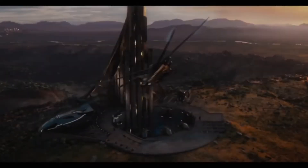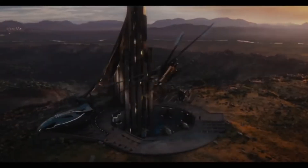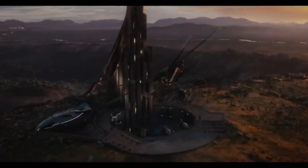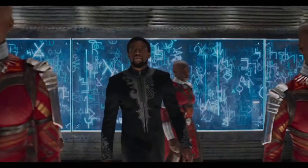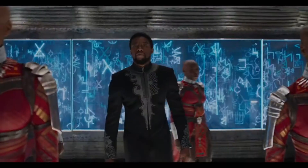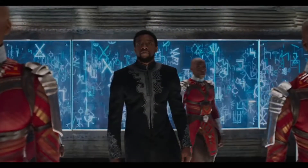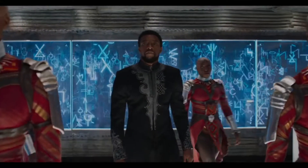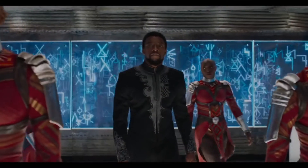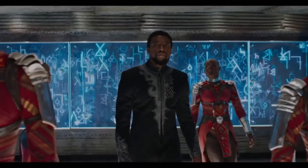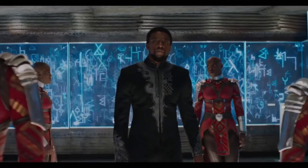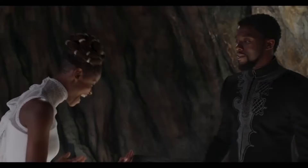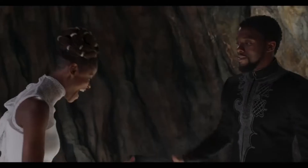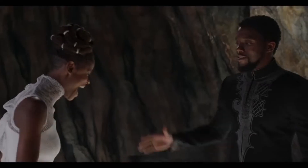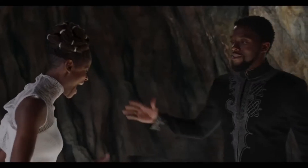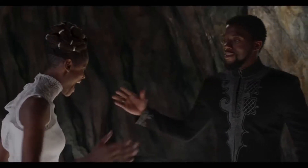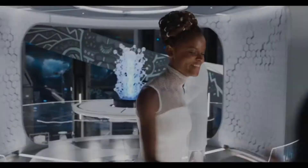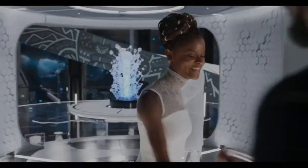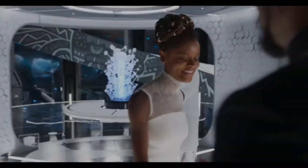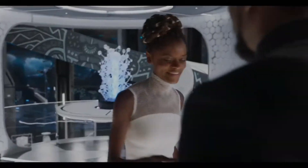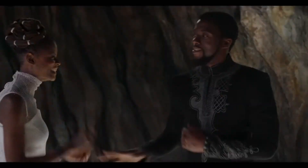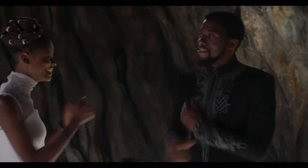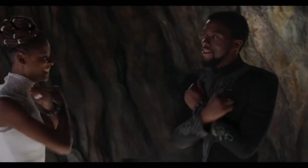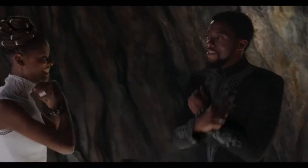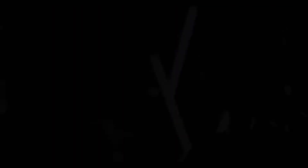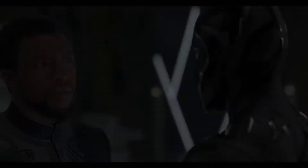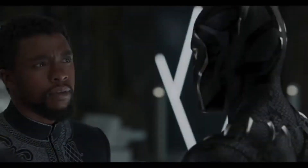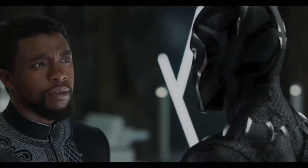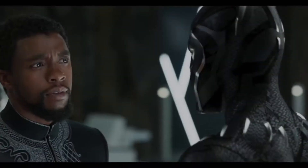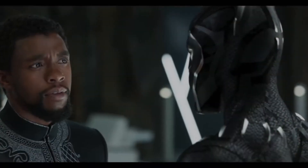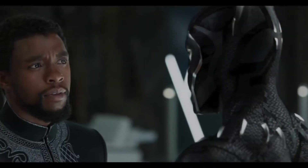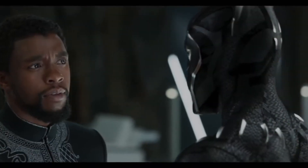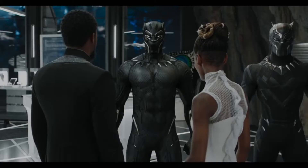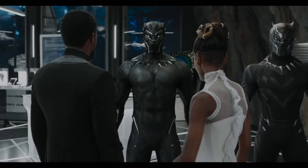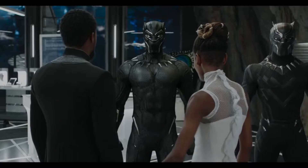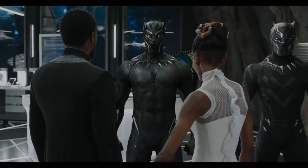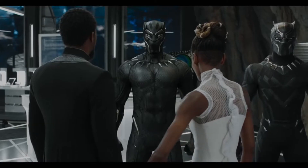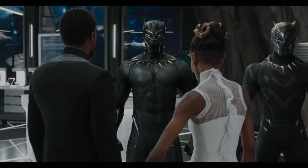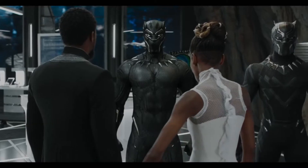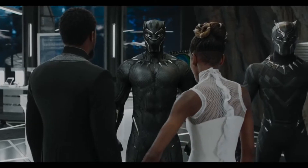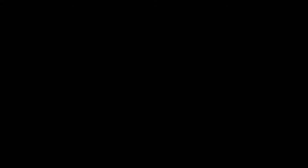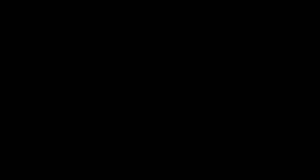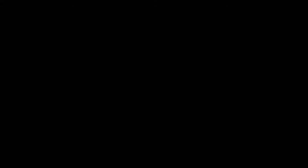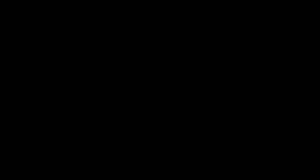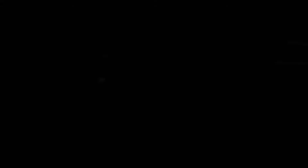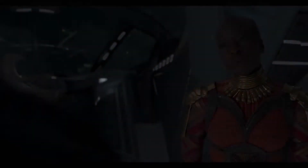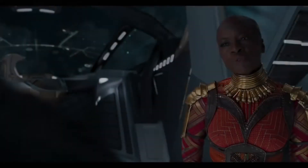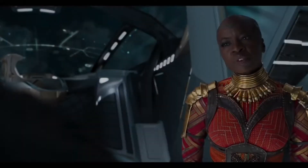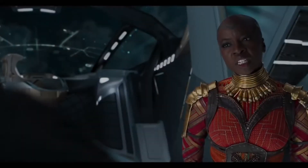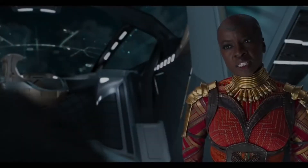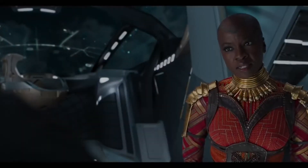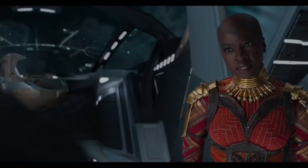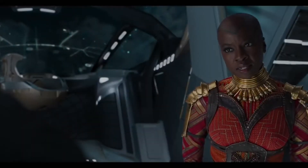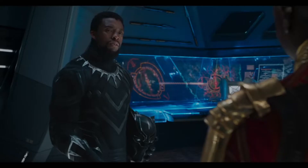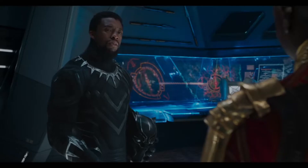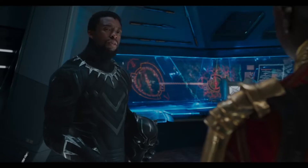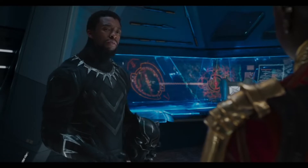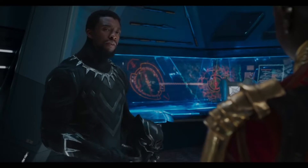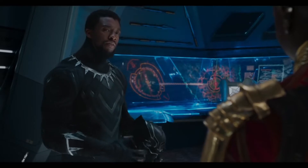from each tribe. You have to praise the costume design and the aesthetics and basically after you watch this film you are